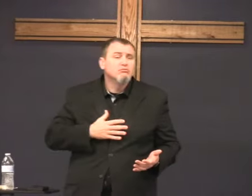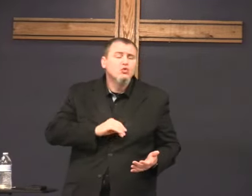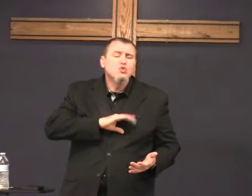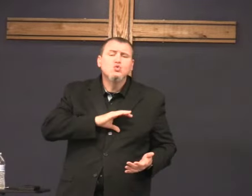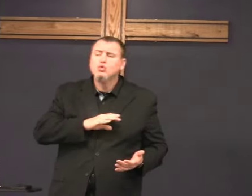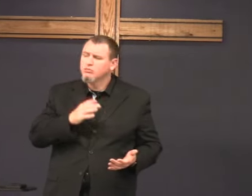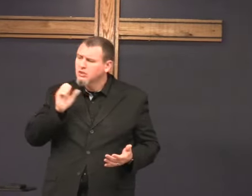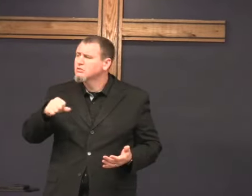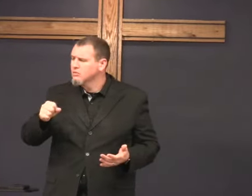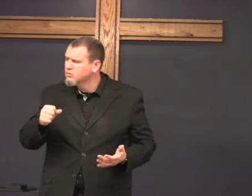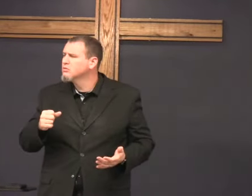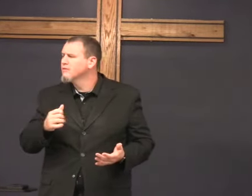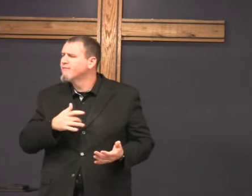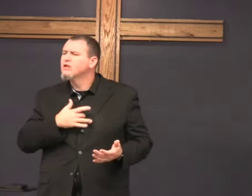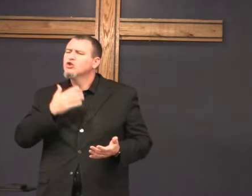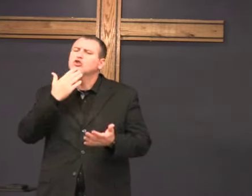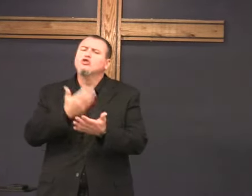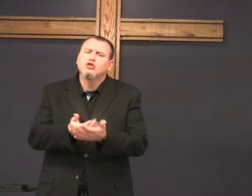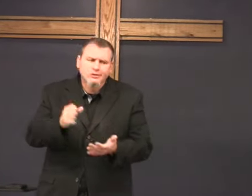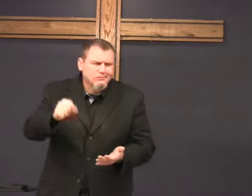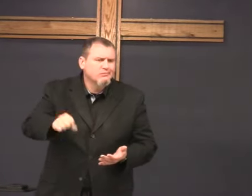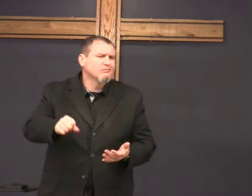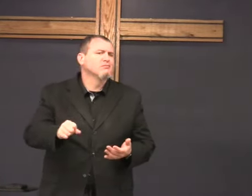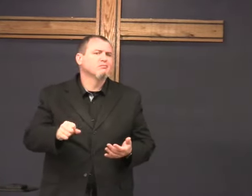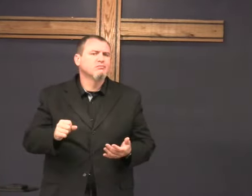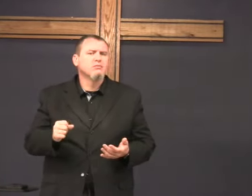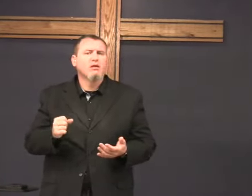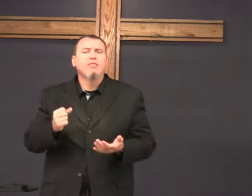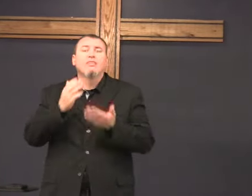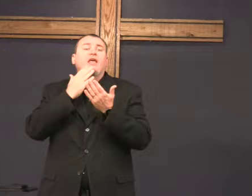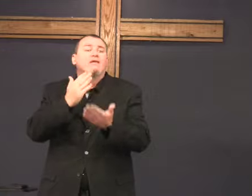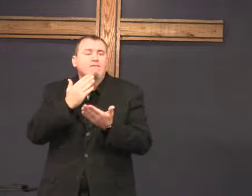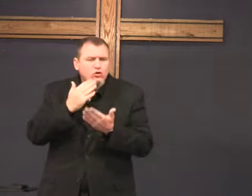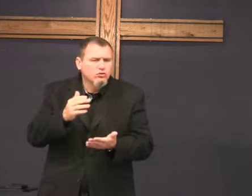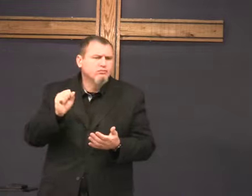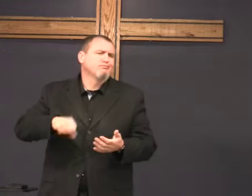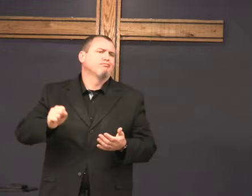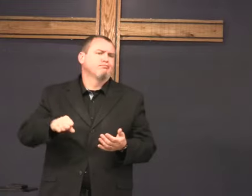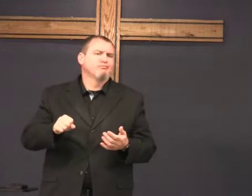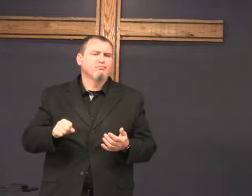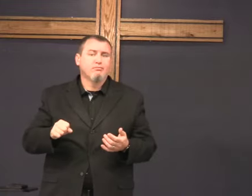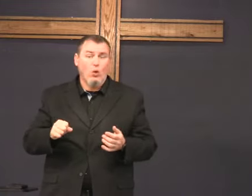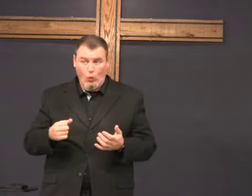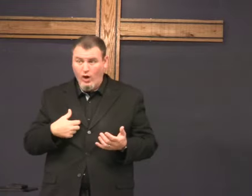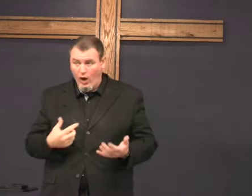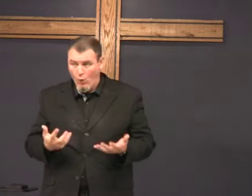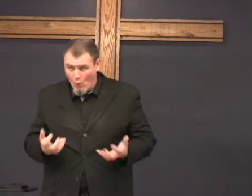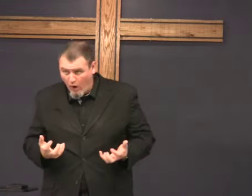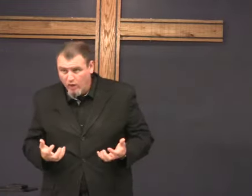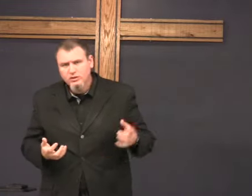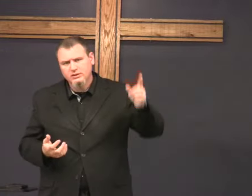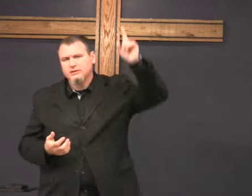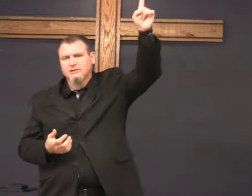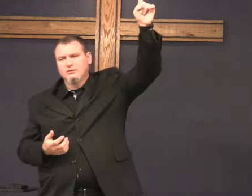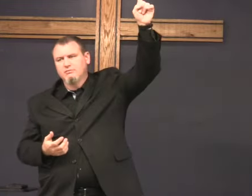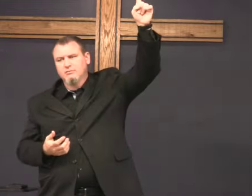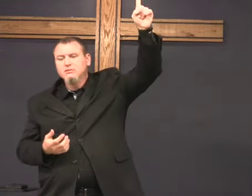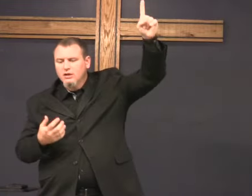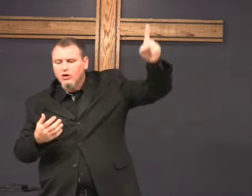good and it makes me feel good it does make me feel good and I'm thankful for that but what I want